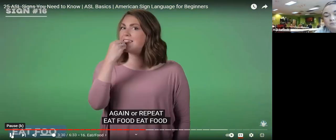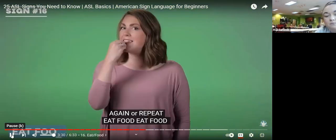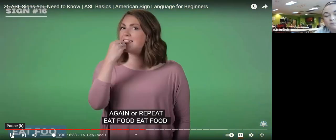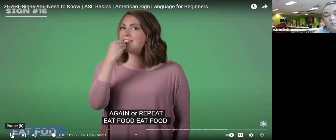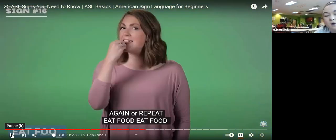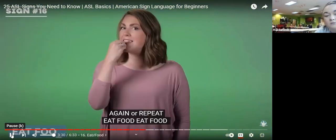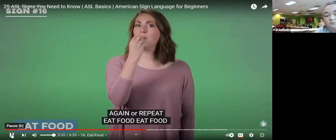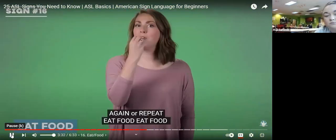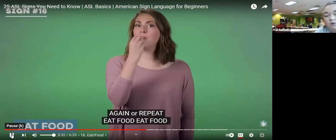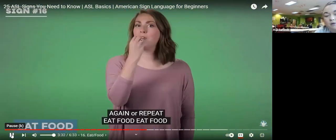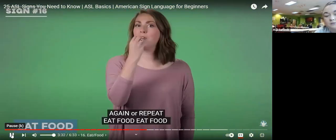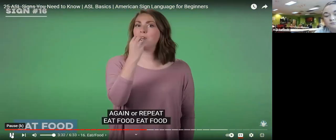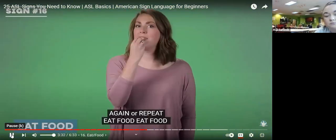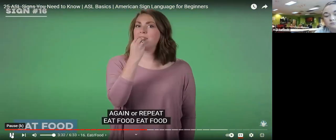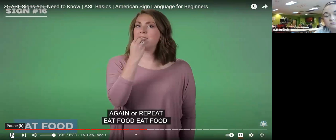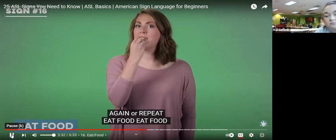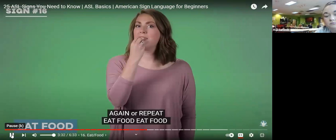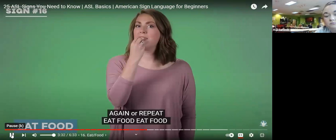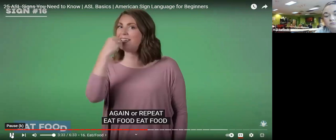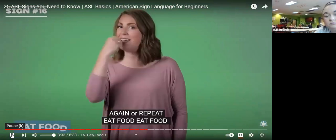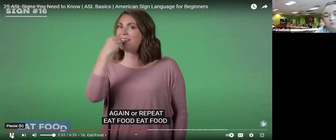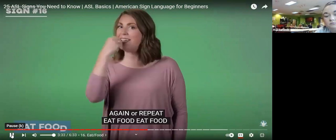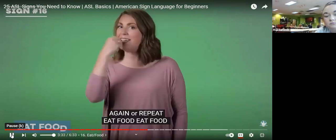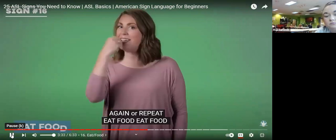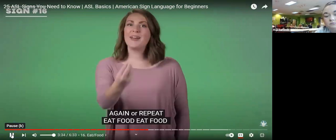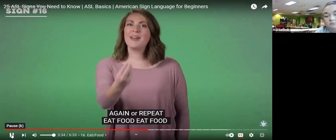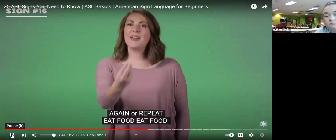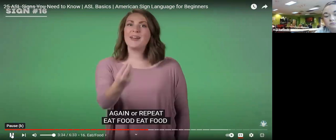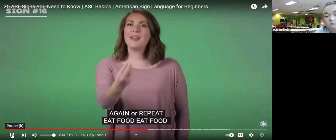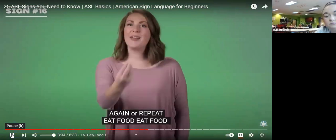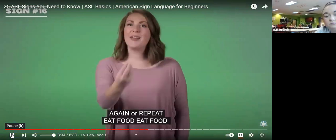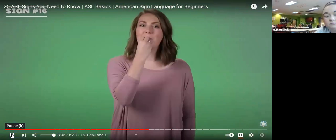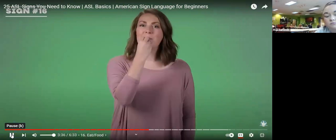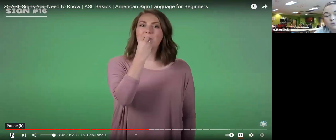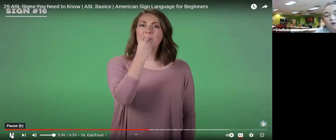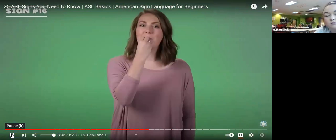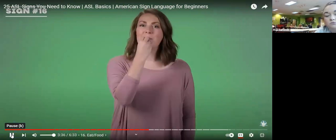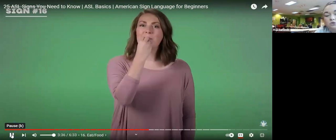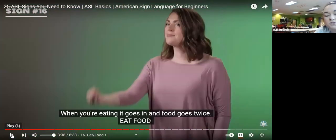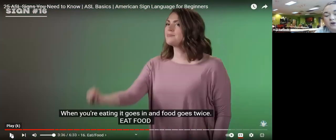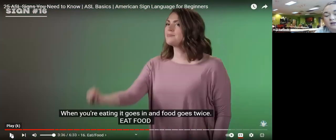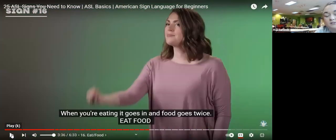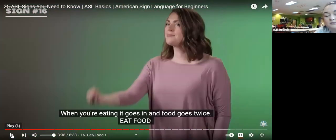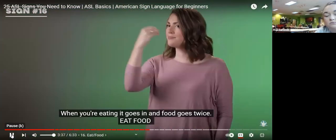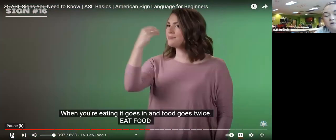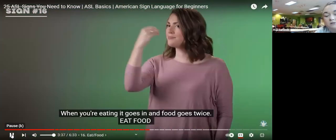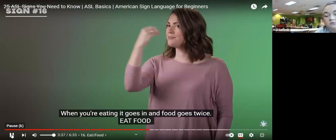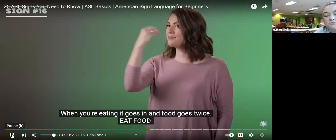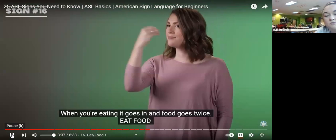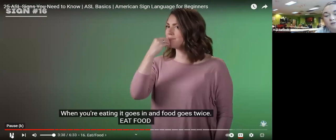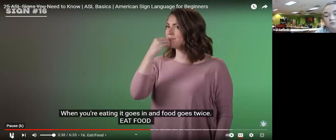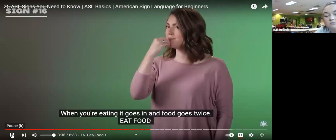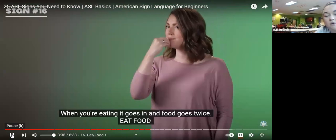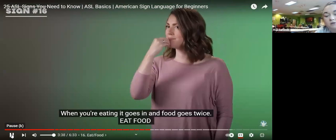eat food eat food oops sorry when you're eating